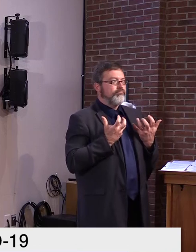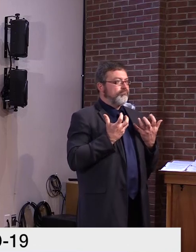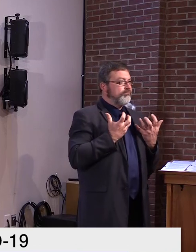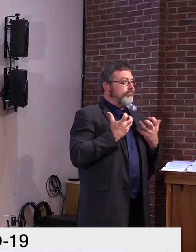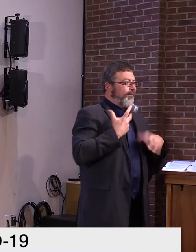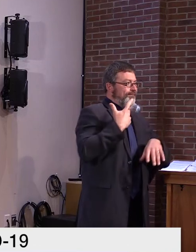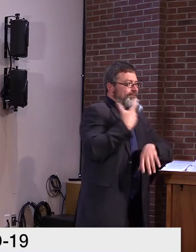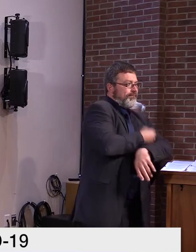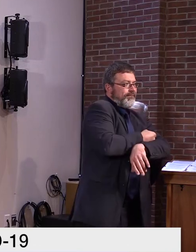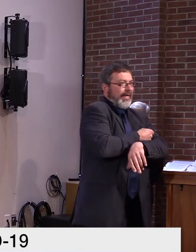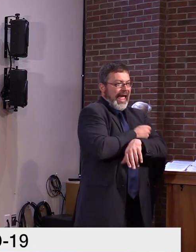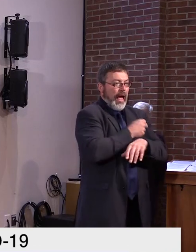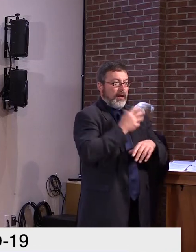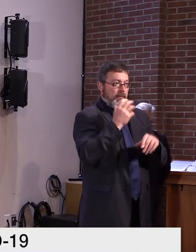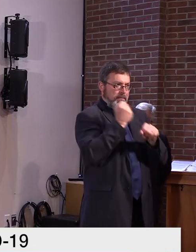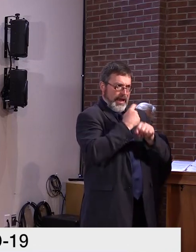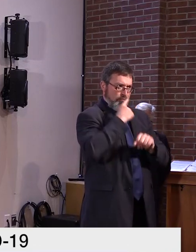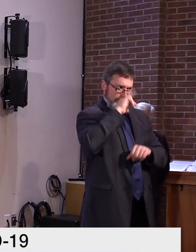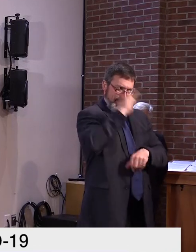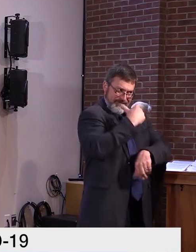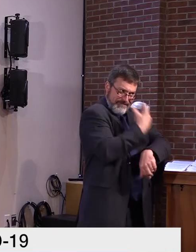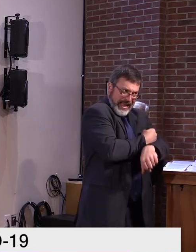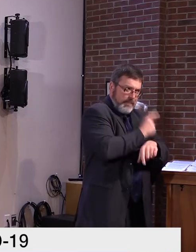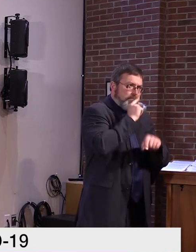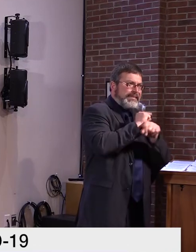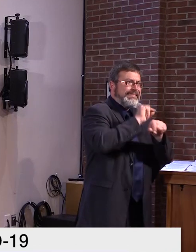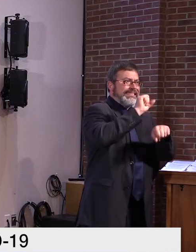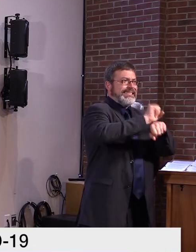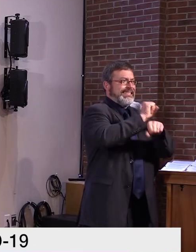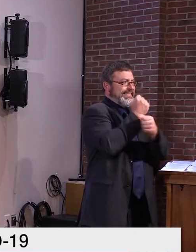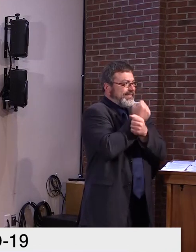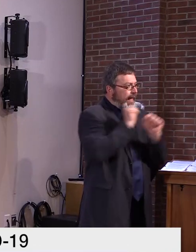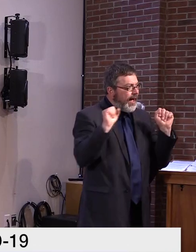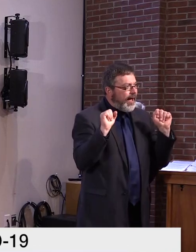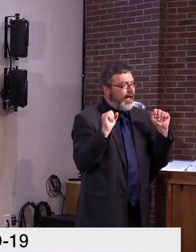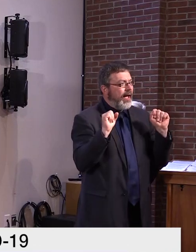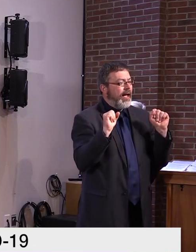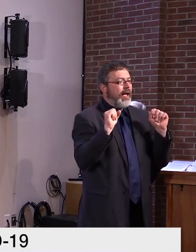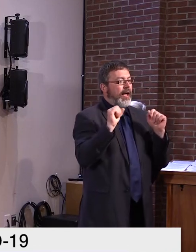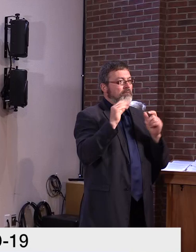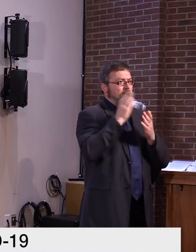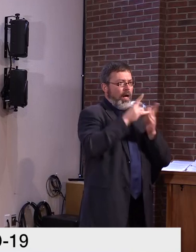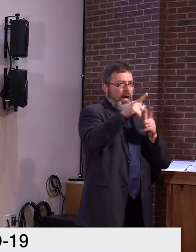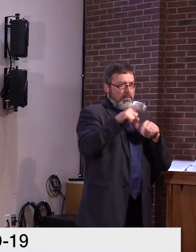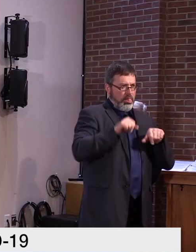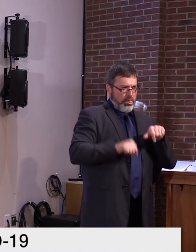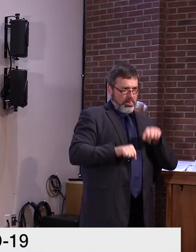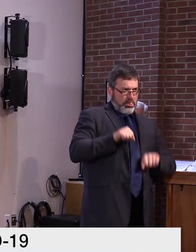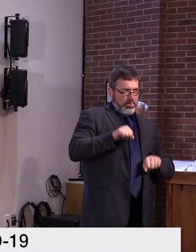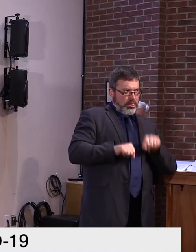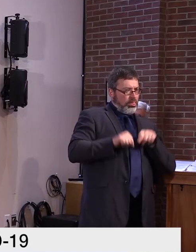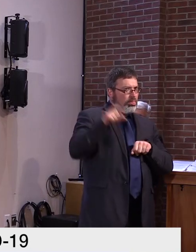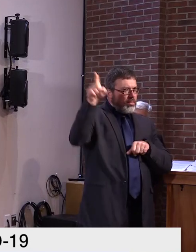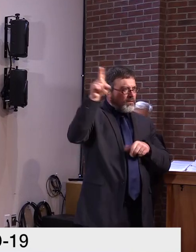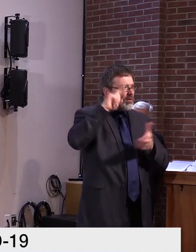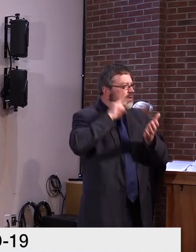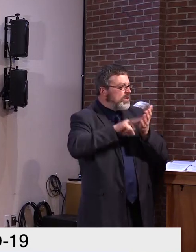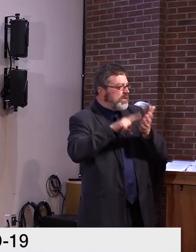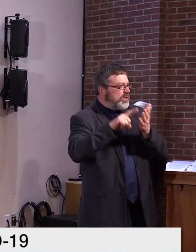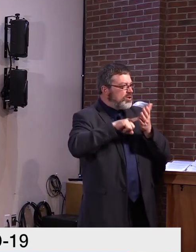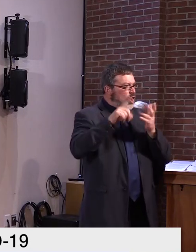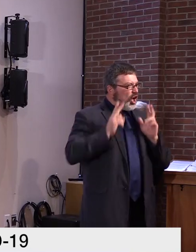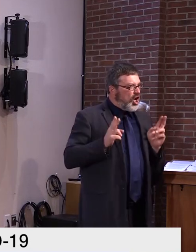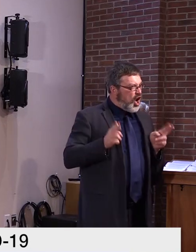we clearly hear the fears that are expressed by many that political pressure is being applied to rush approval of a